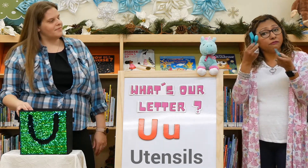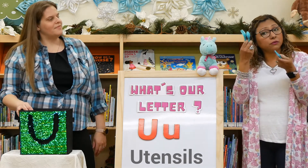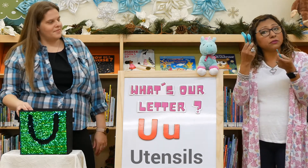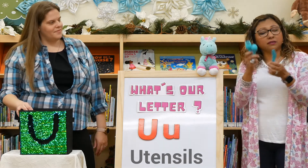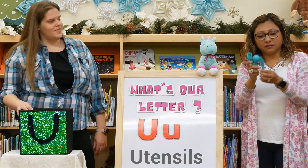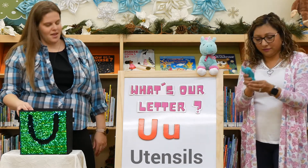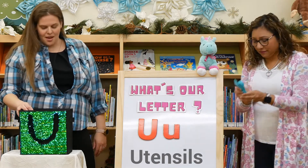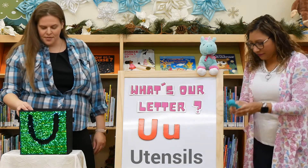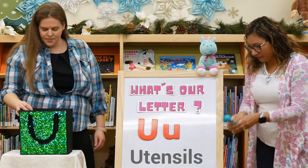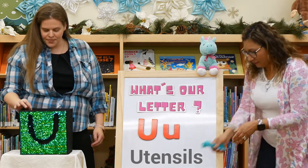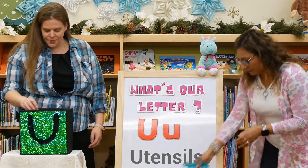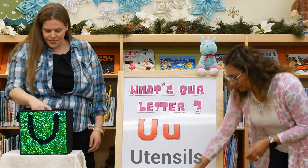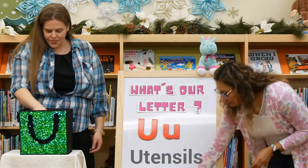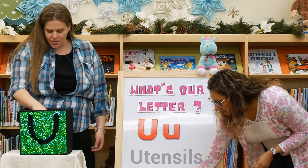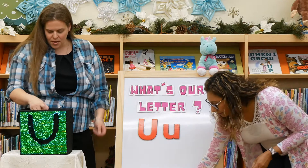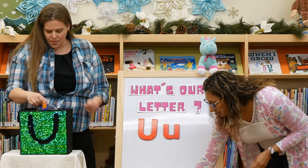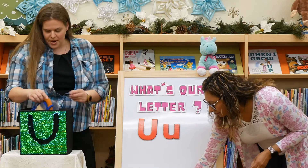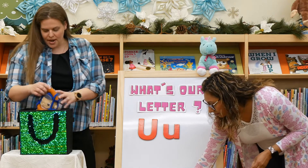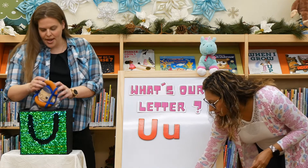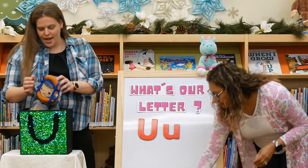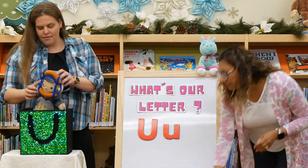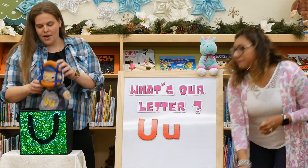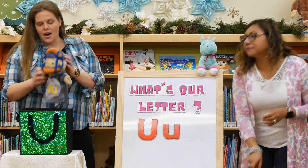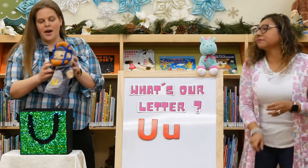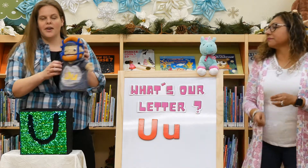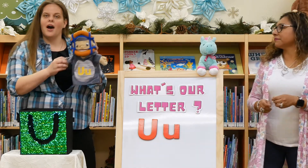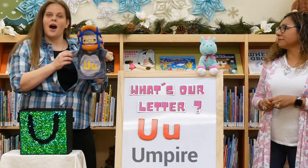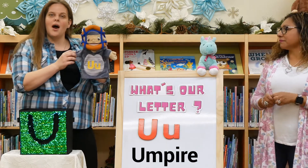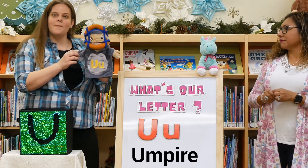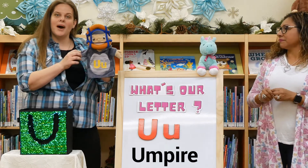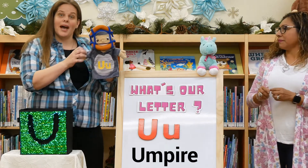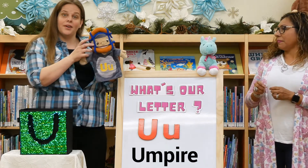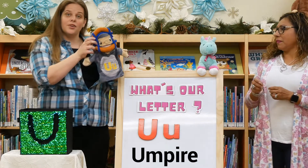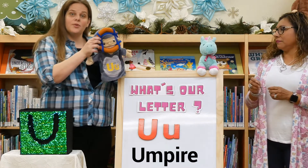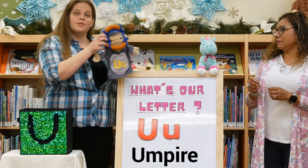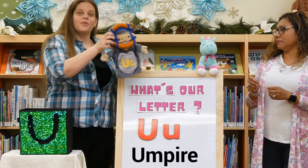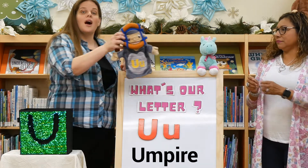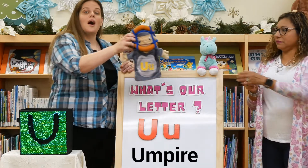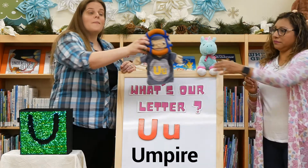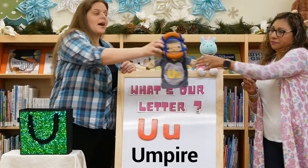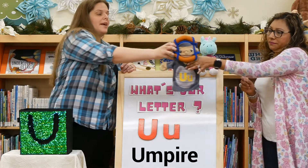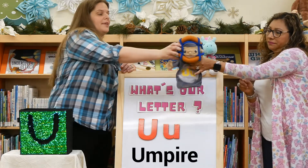food. Yeah. All right. I have an umpire. U is for umpire.